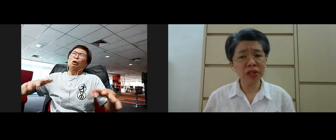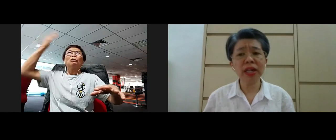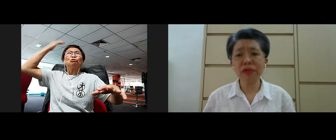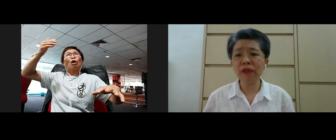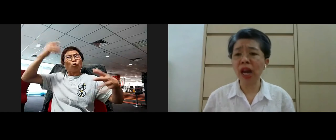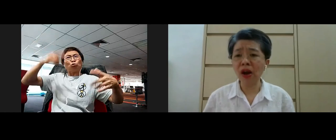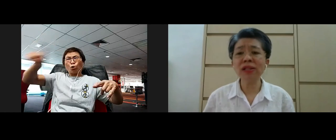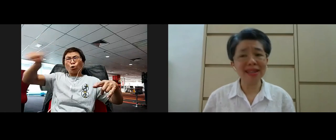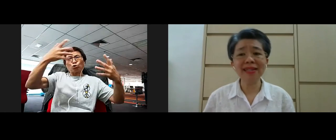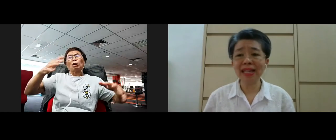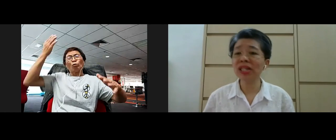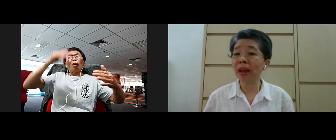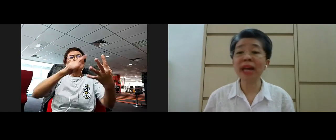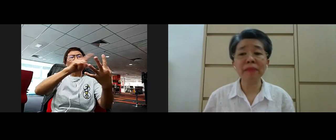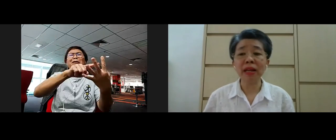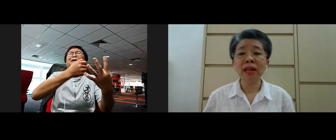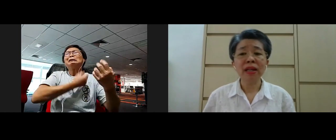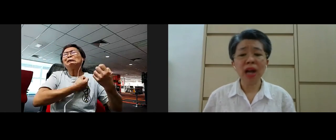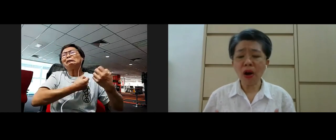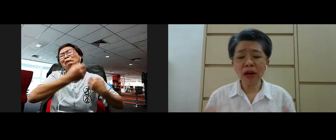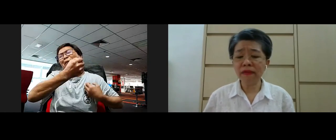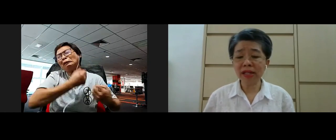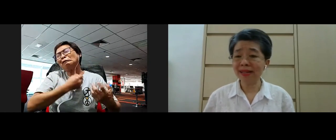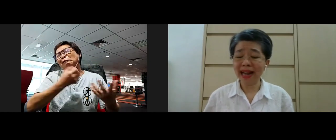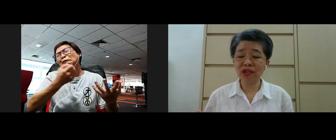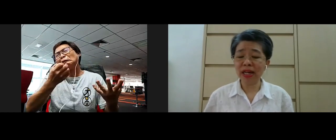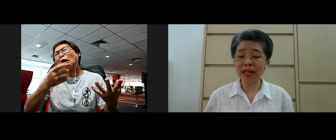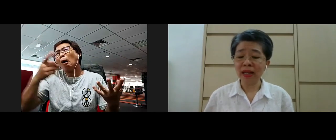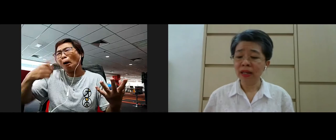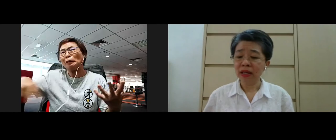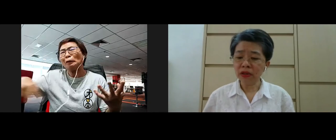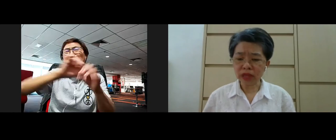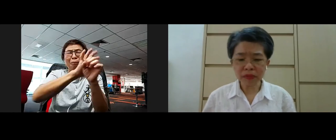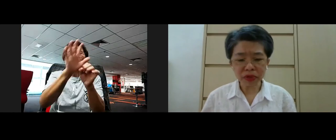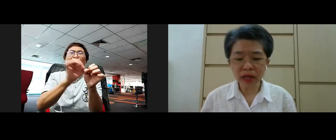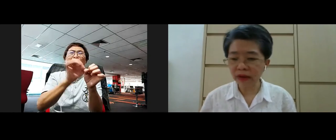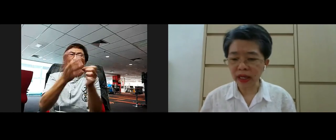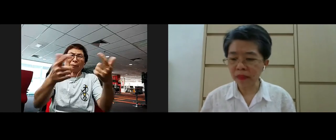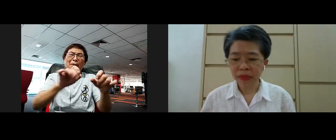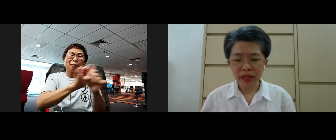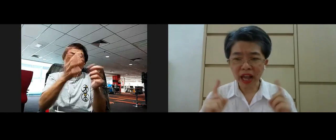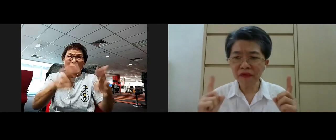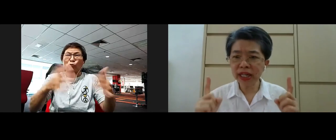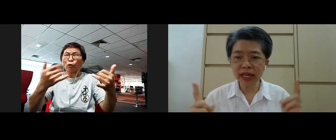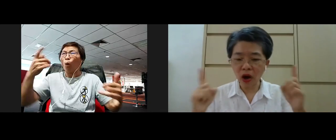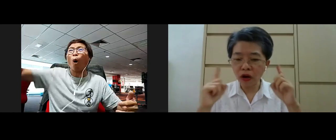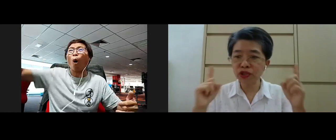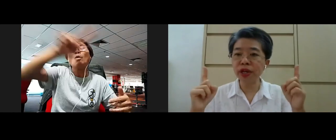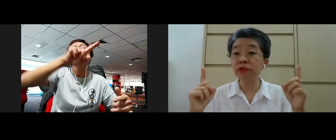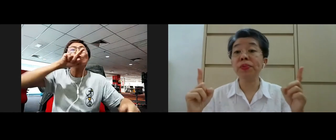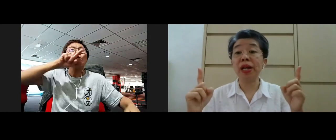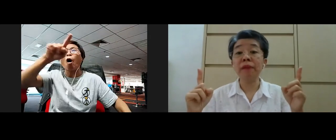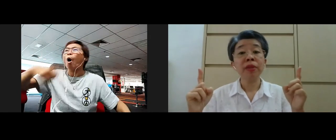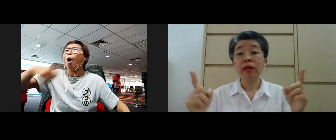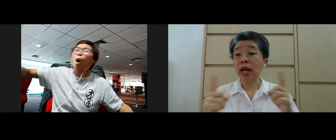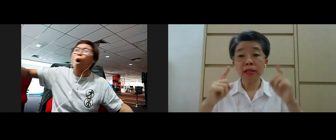especially grief and loss yeah in this pandemic yeah all of us actually no come to think of it definitely all